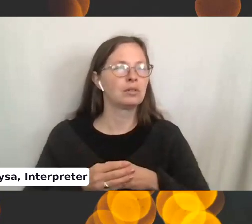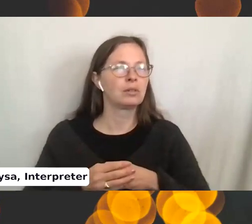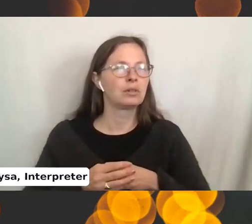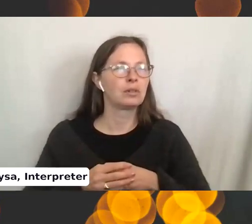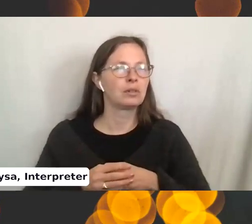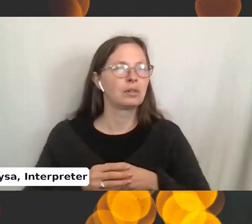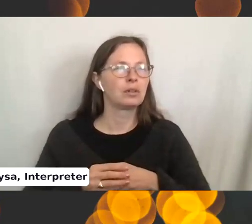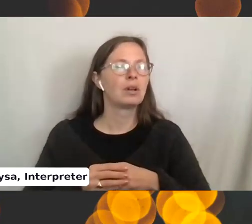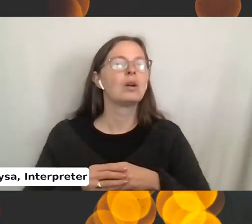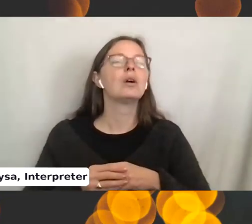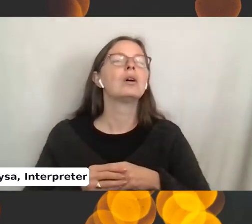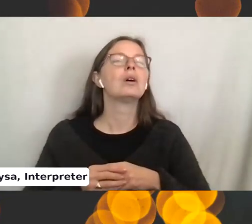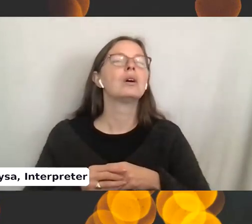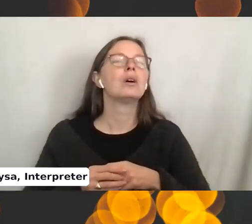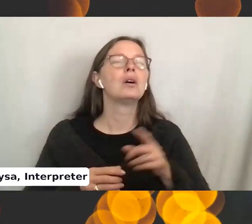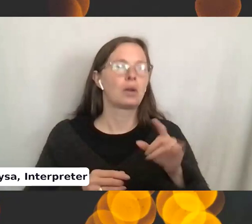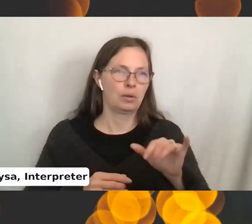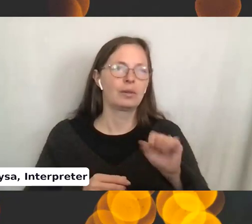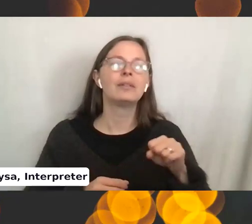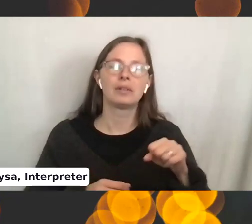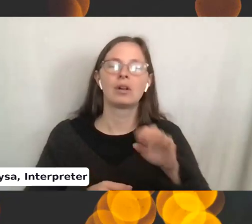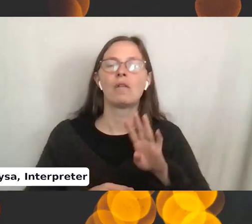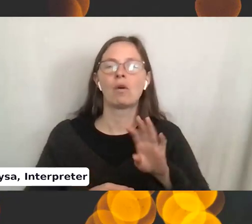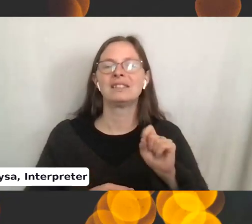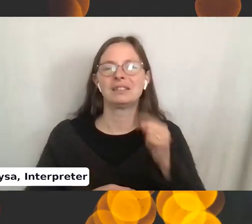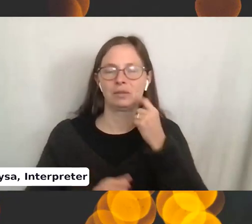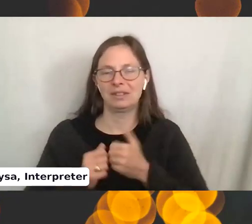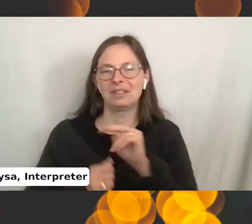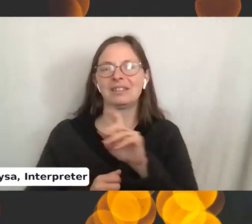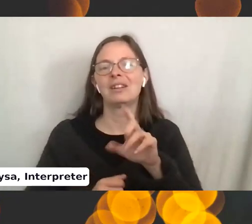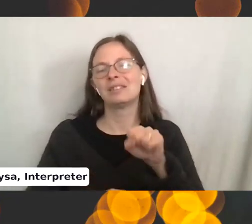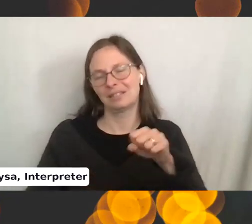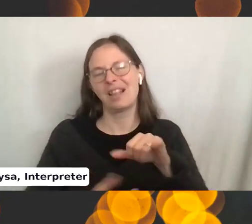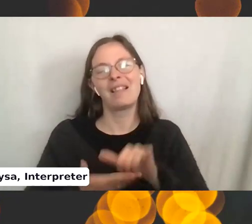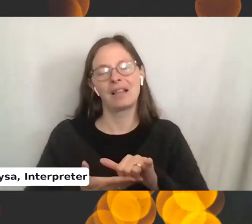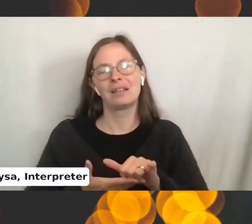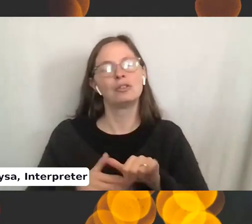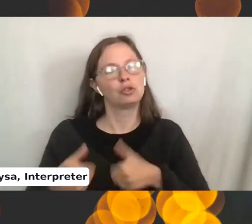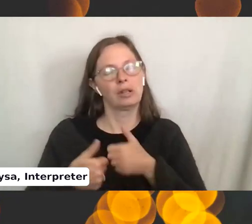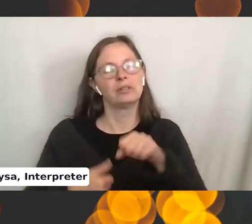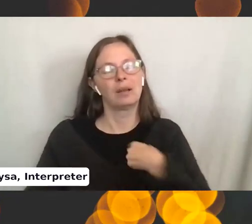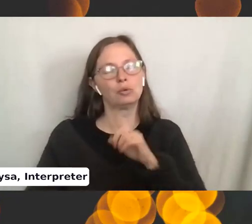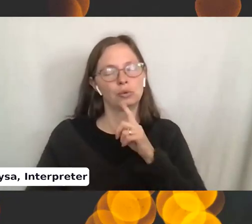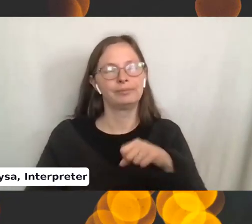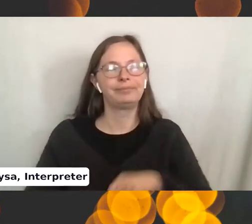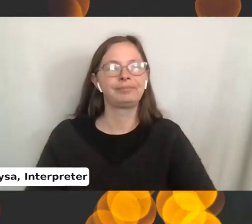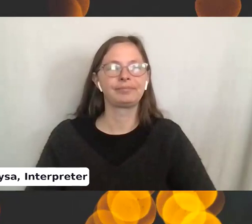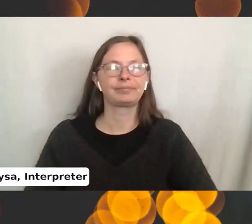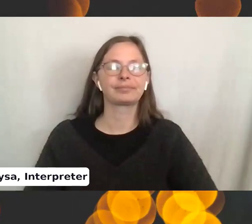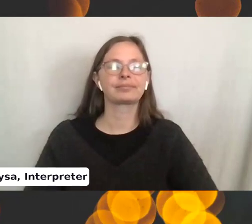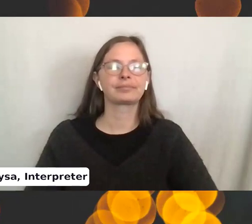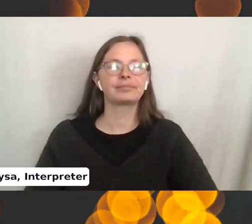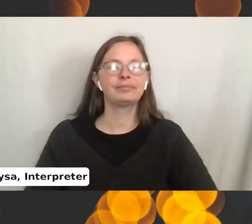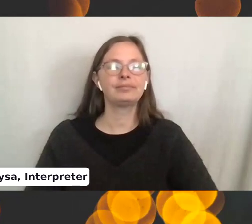Keeping to, oh yeah, four stitches per needle. So that, that was challenging, I'm sure. Um,